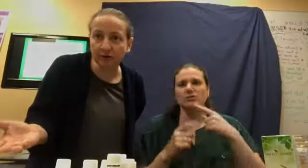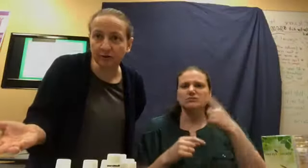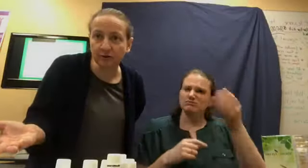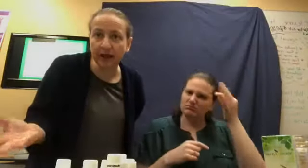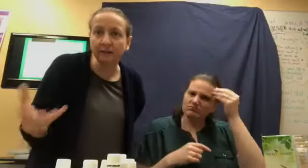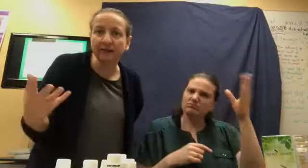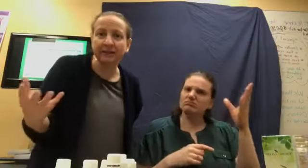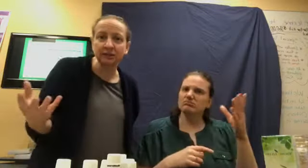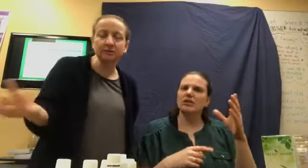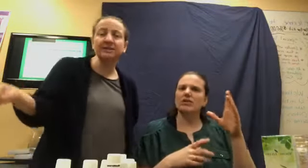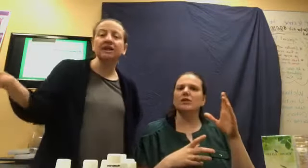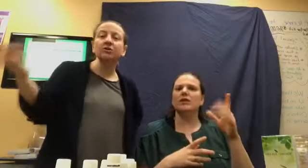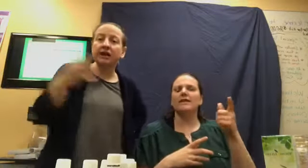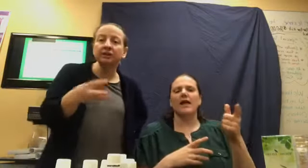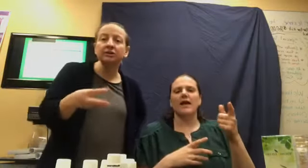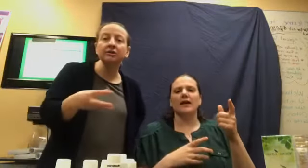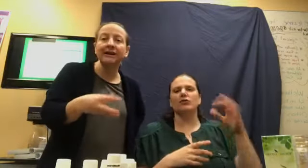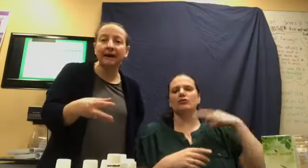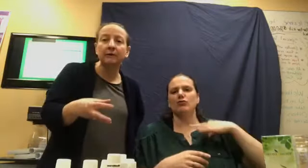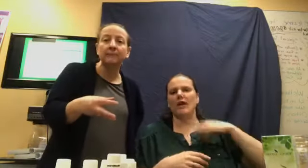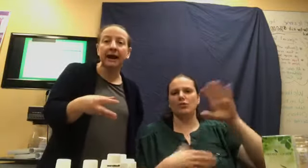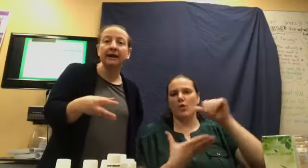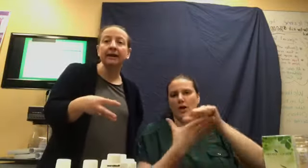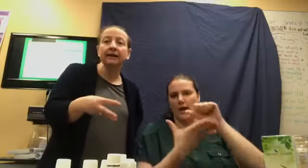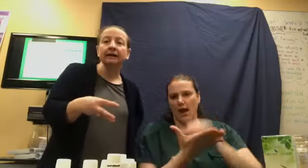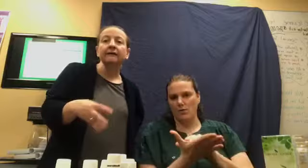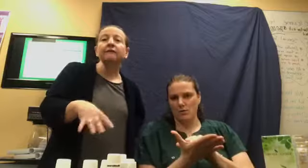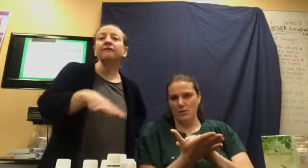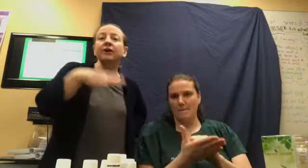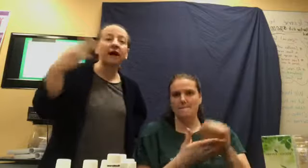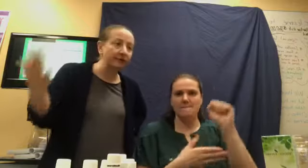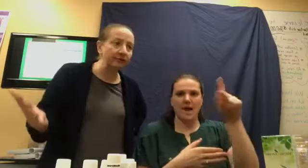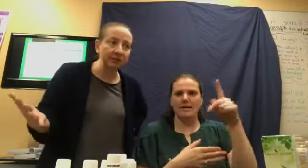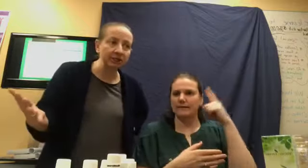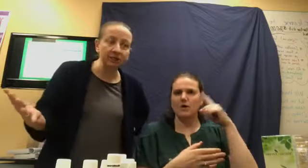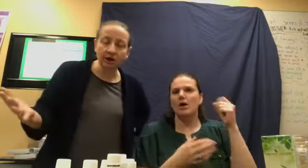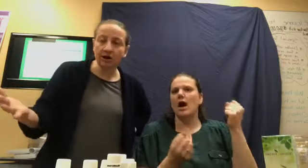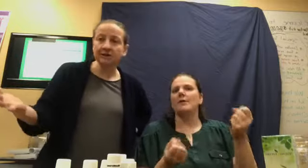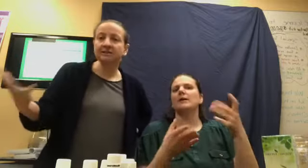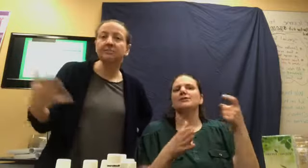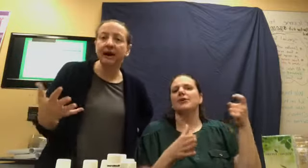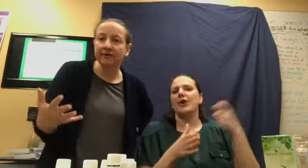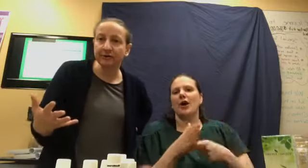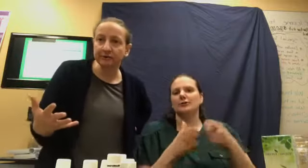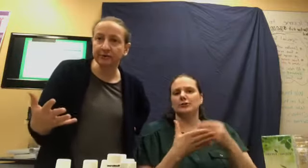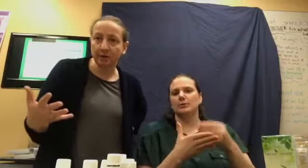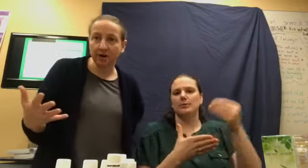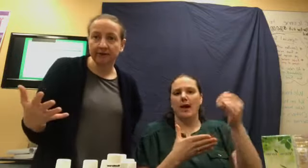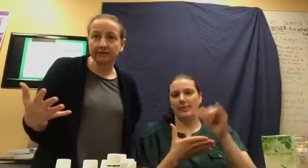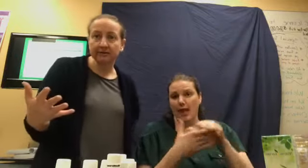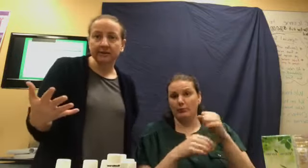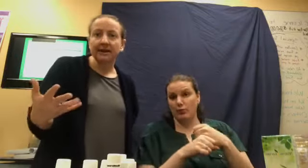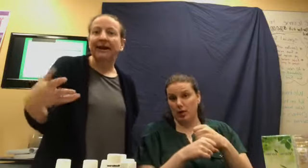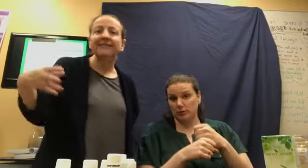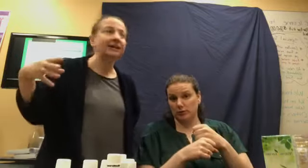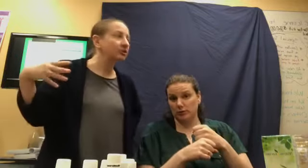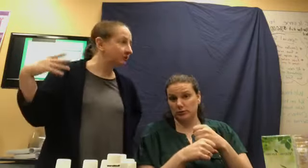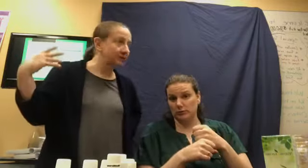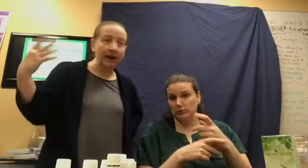And, what they do is they credit your account back for however much it costs to buy those products. And, then you could buy